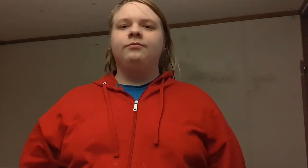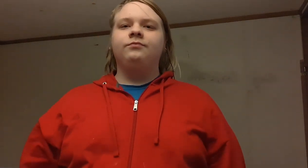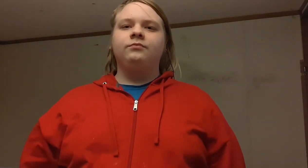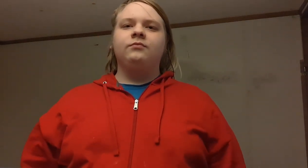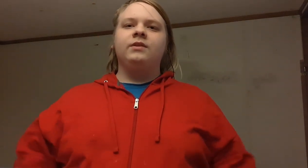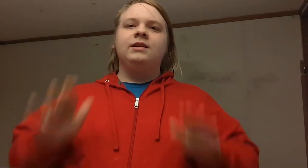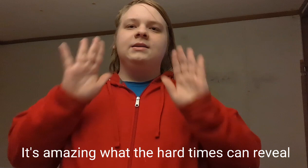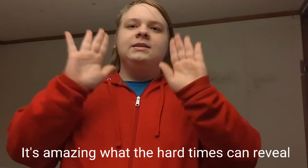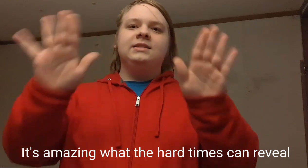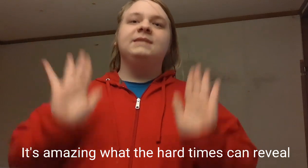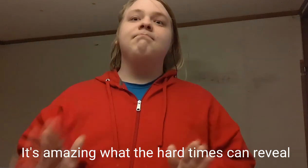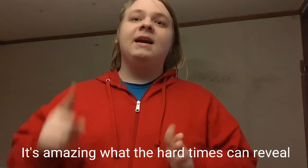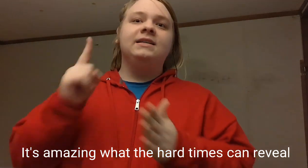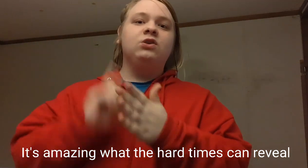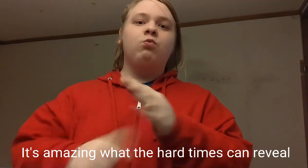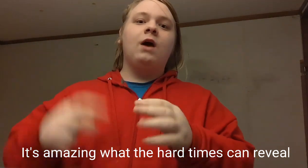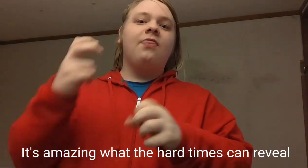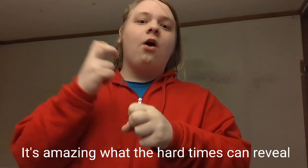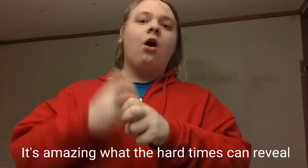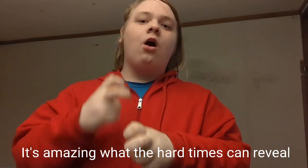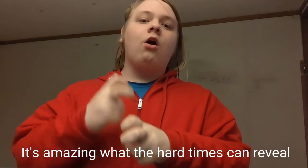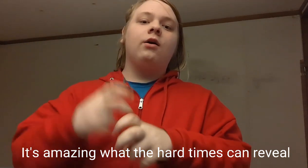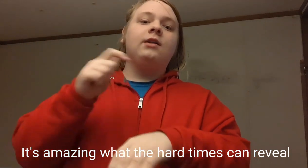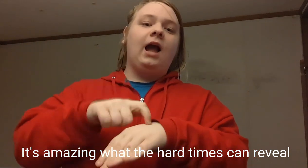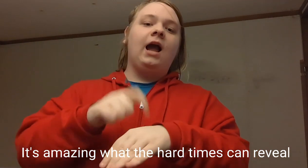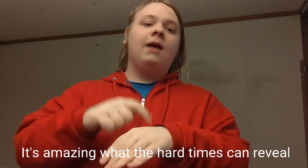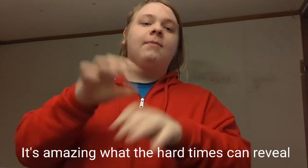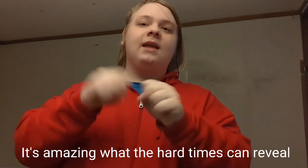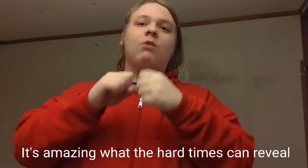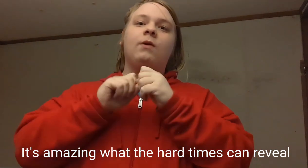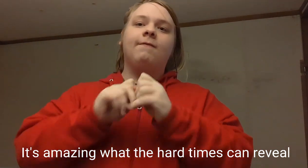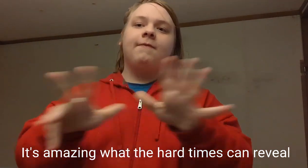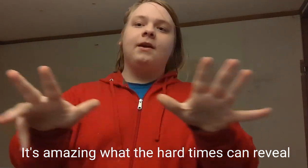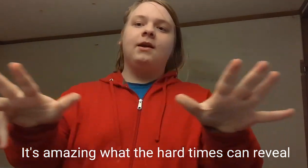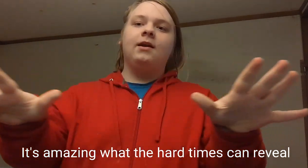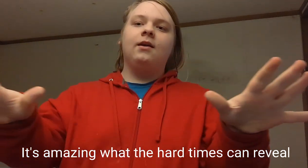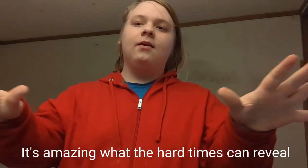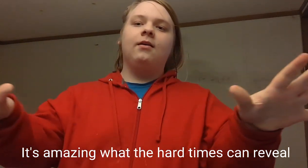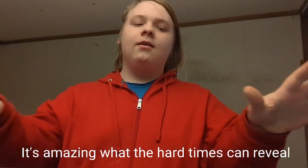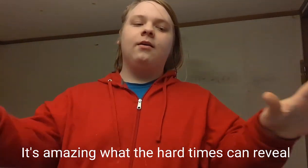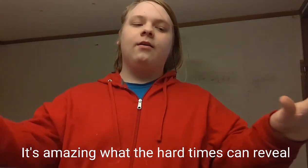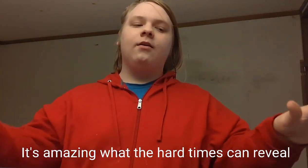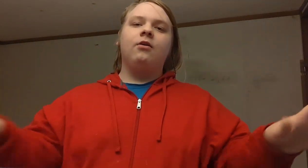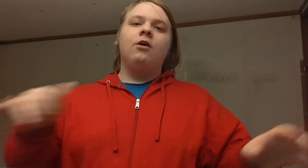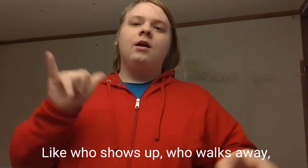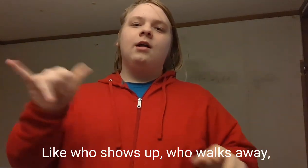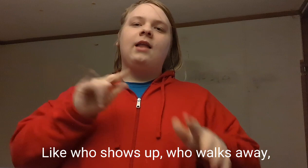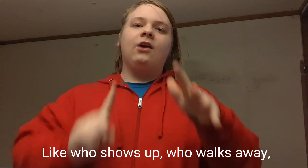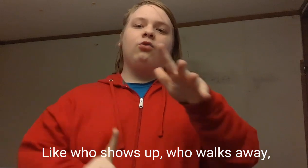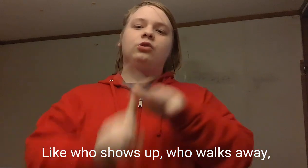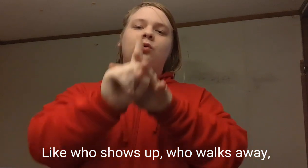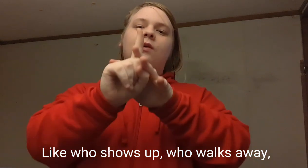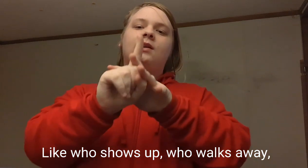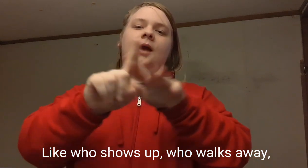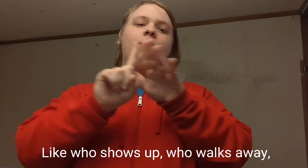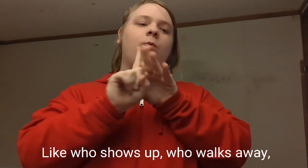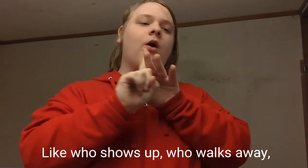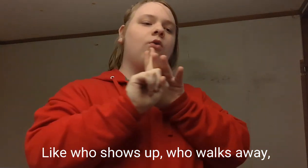It's amazing what the hard times can reveal Like who shows up, who walks away